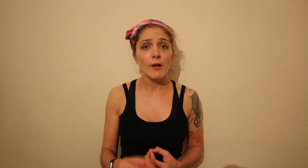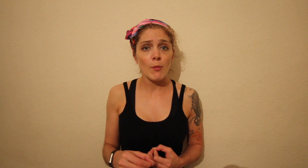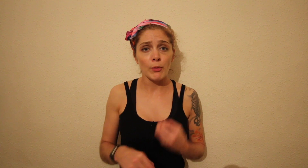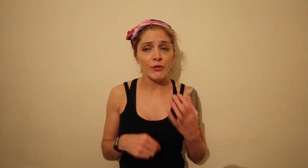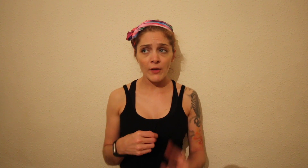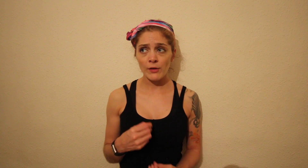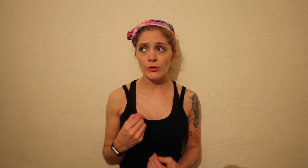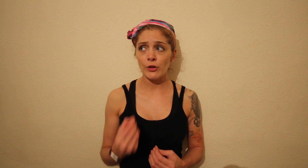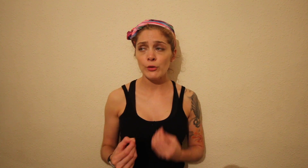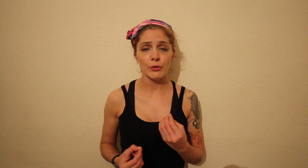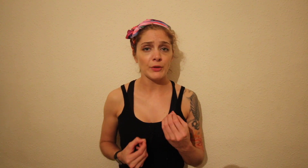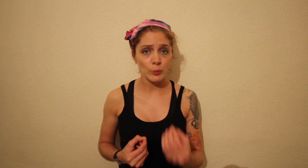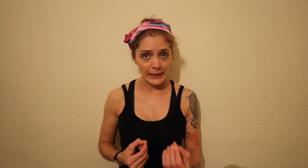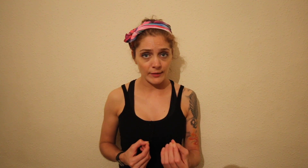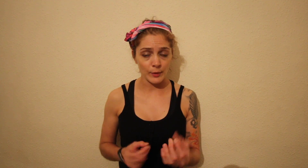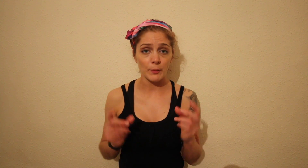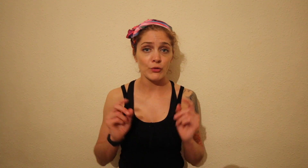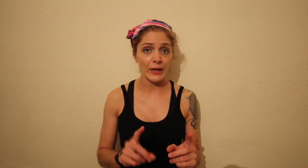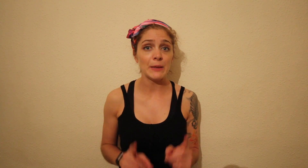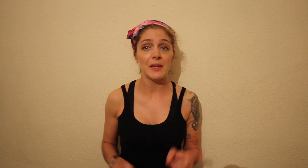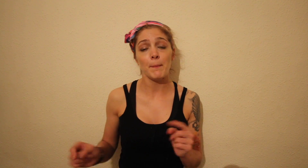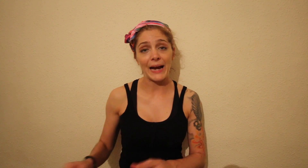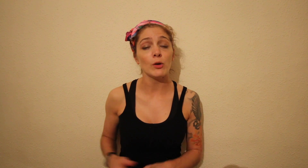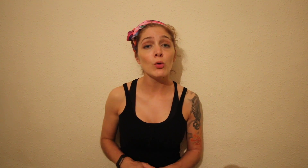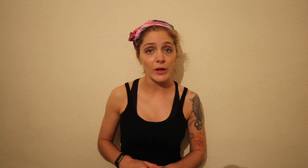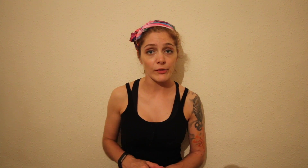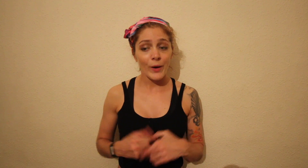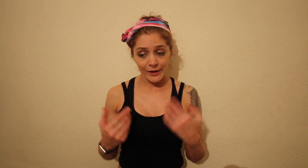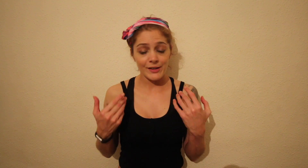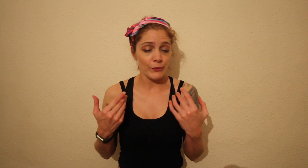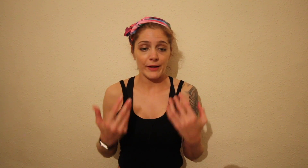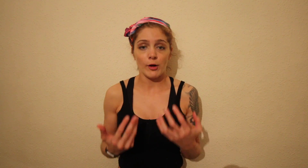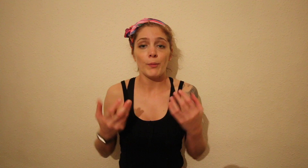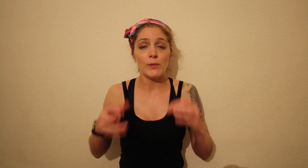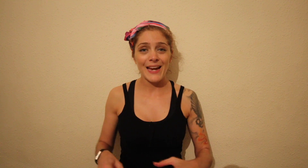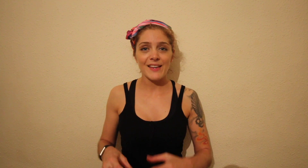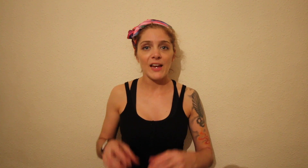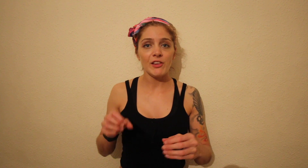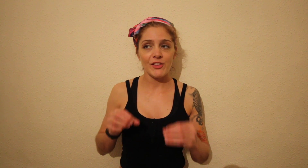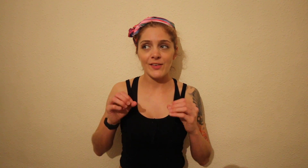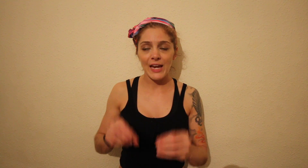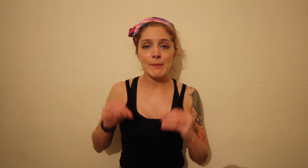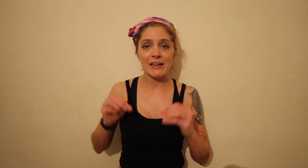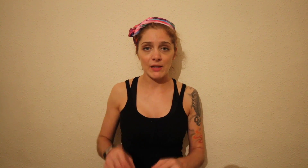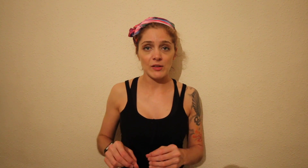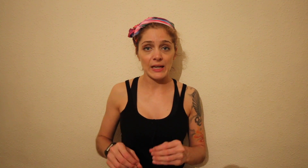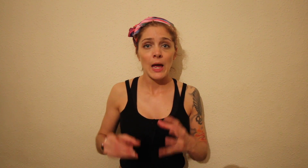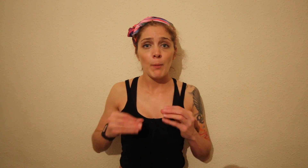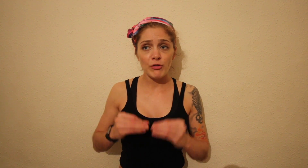example the first two to three weeks when I was training with him back in August when I did for example leg day I did the same activity but